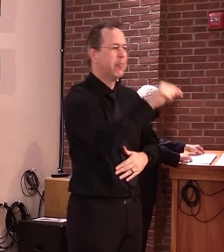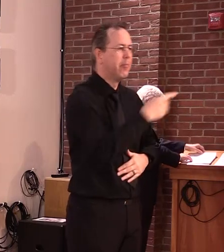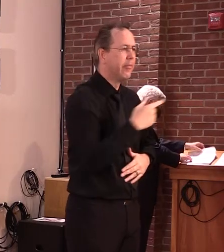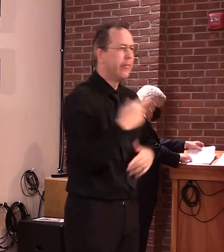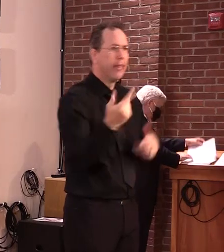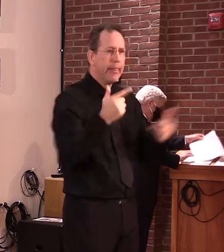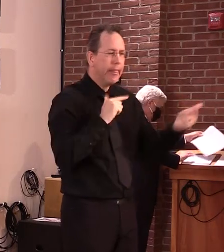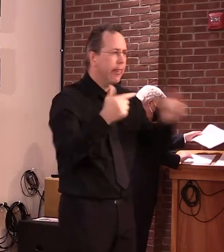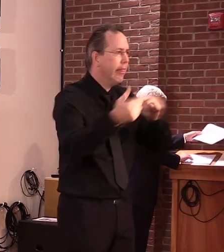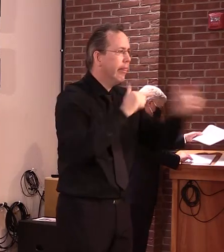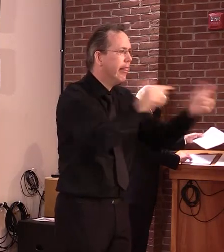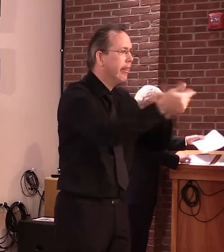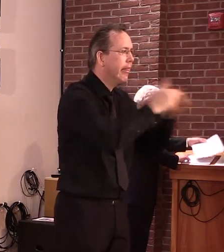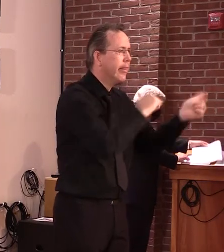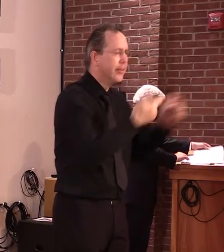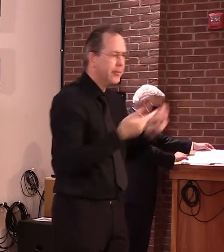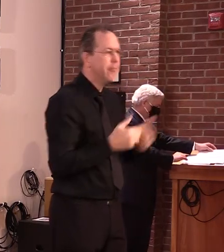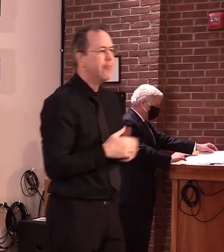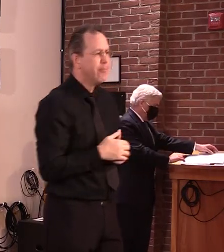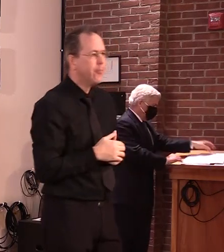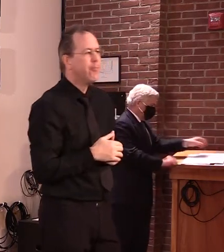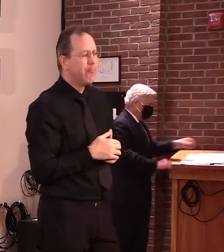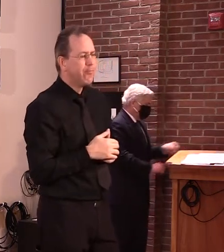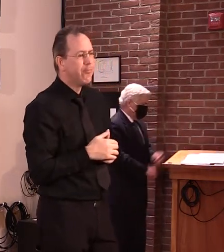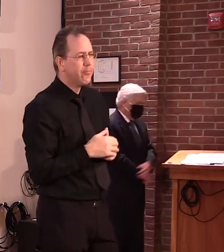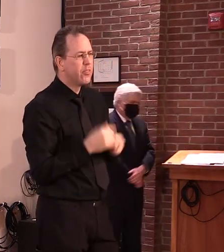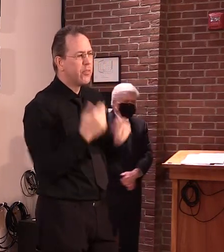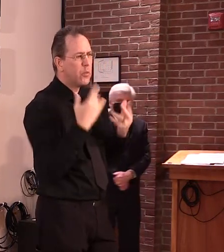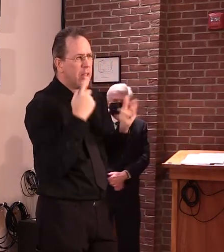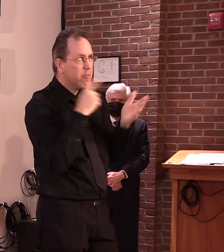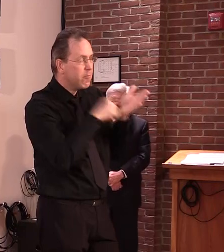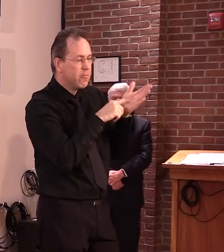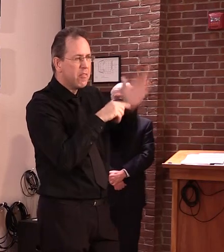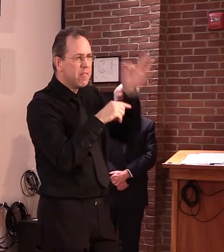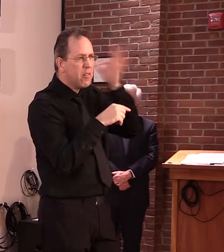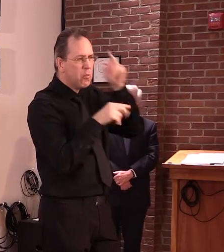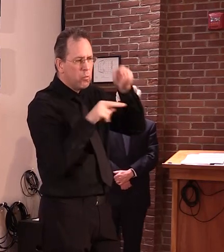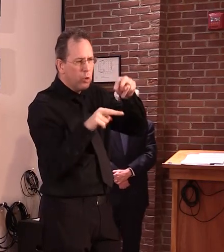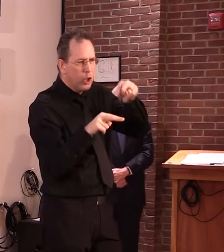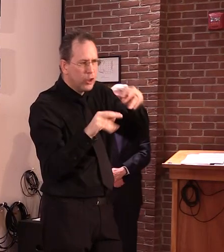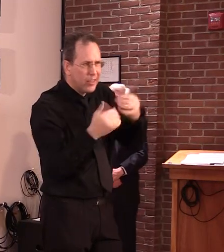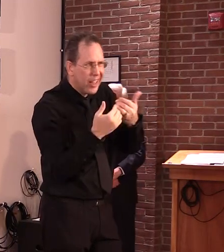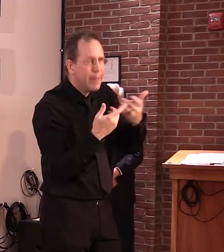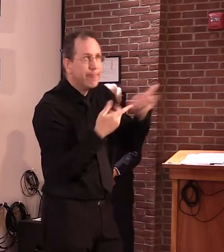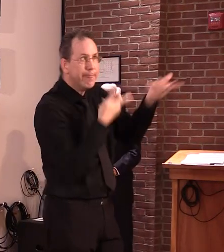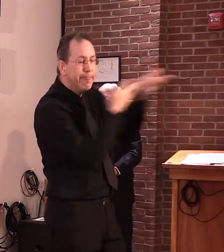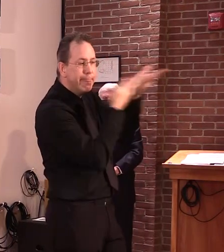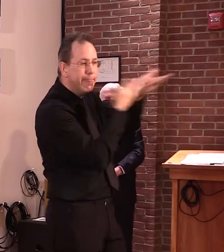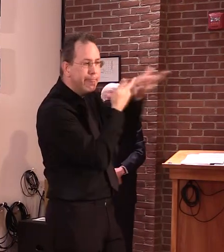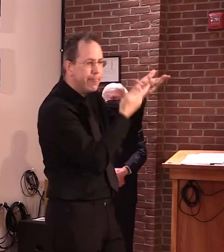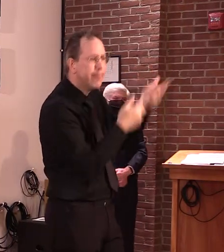and take a look and to account for this. So I think it'll be a little bit of time before that happens.